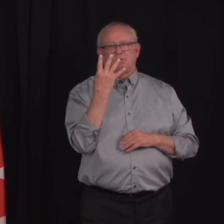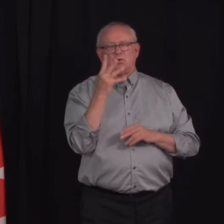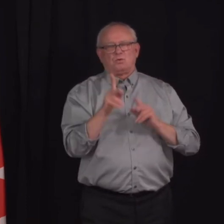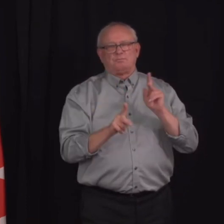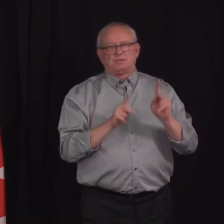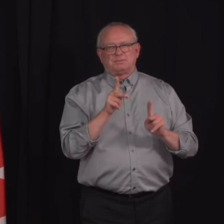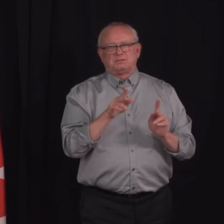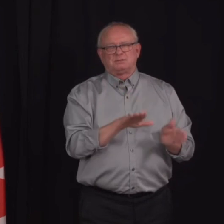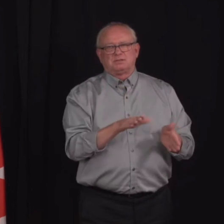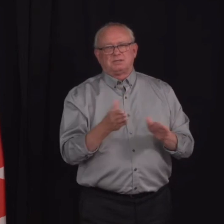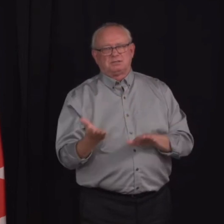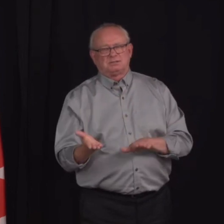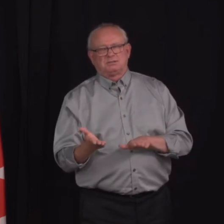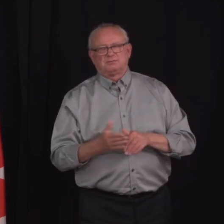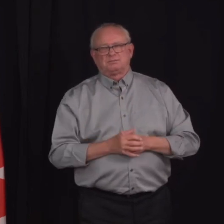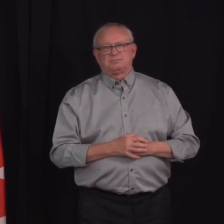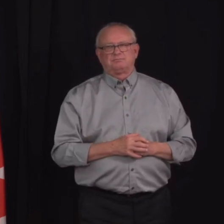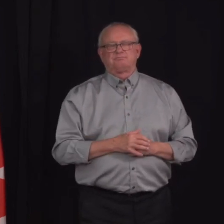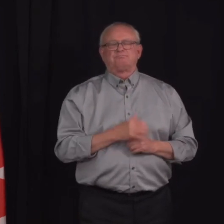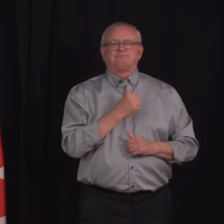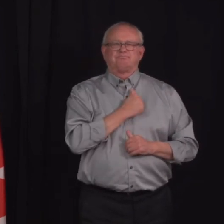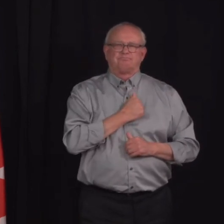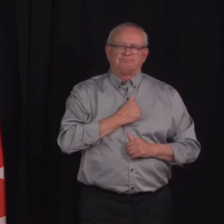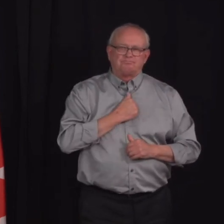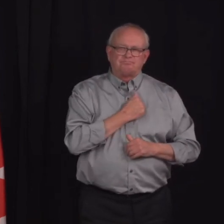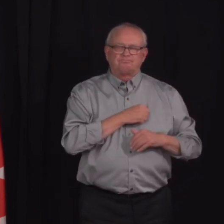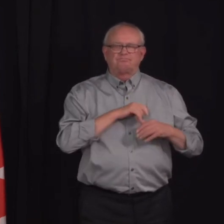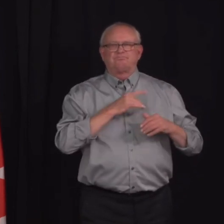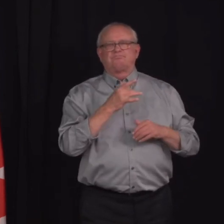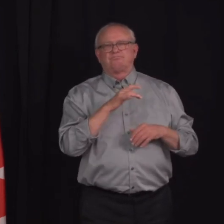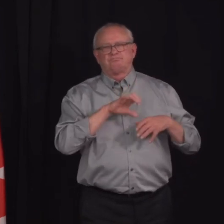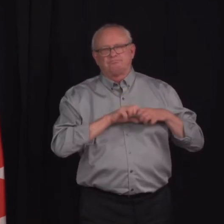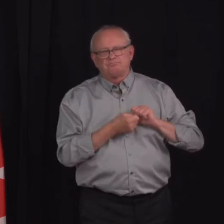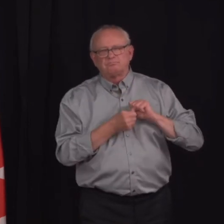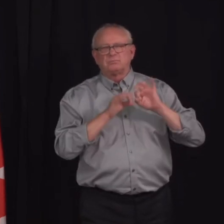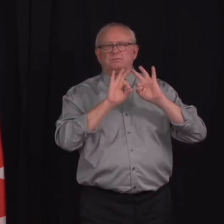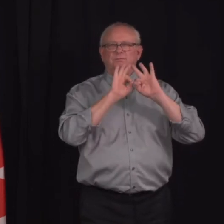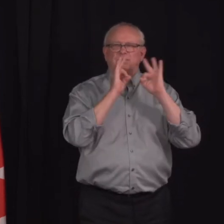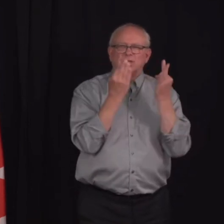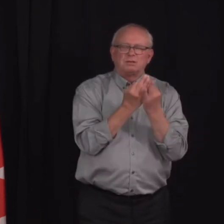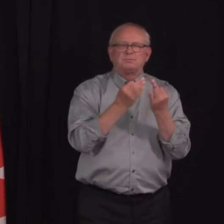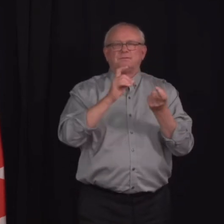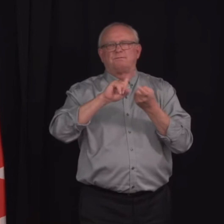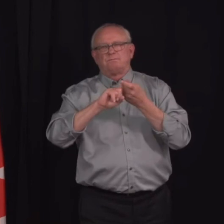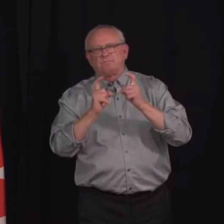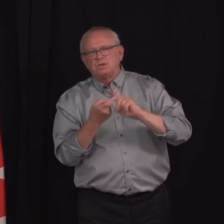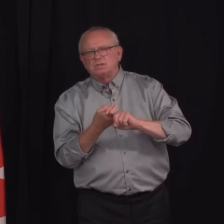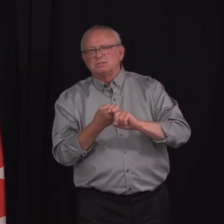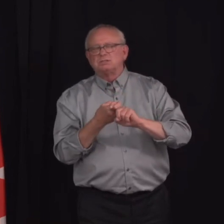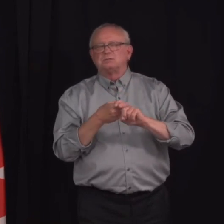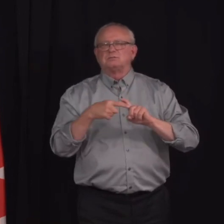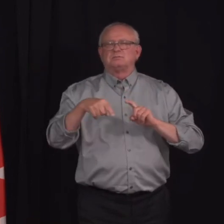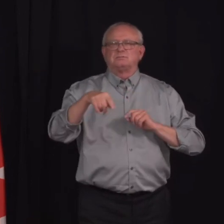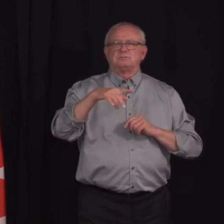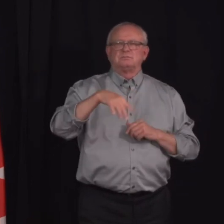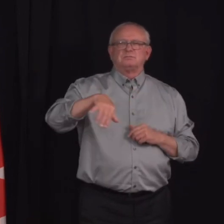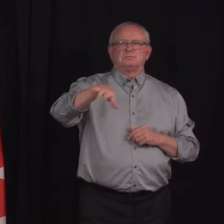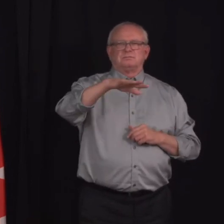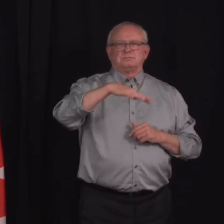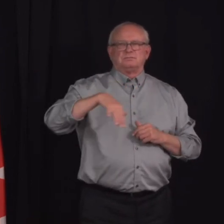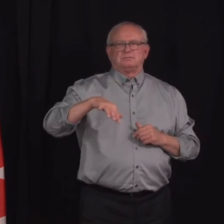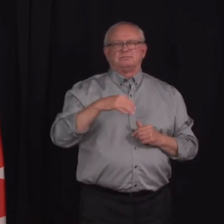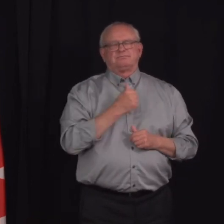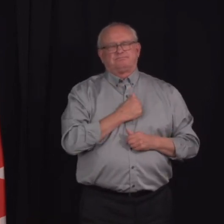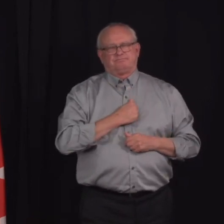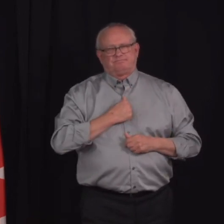So I offer my sincere condolences to the families and the friends of these individuals. As of June